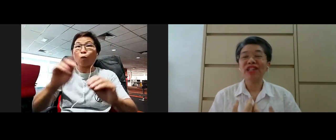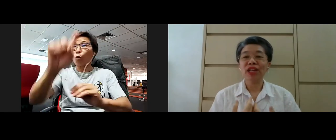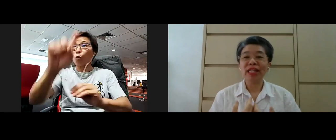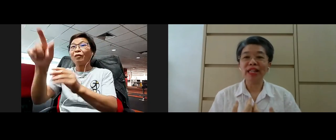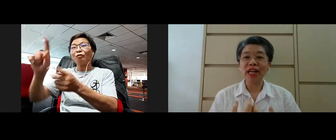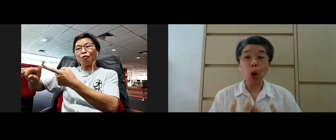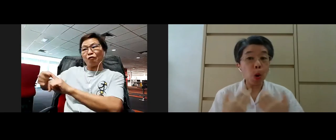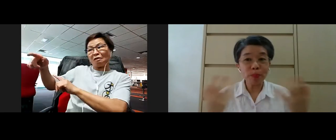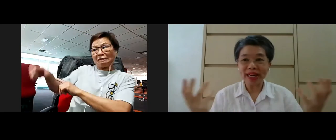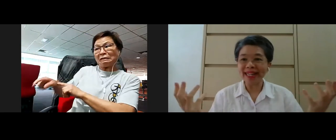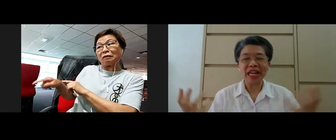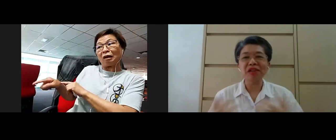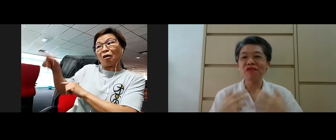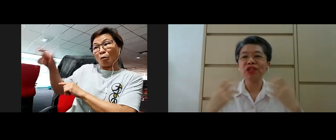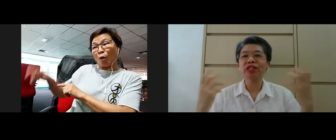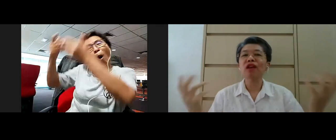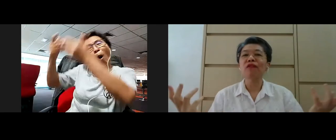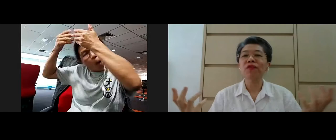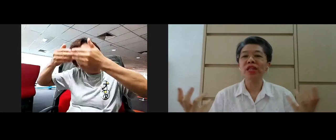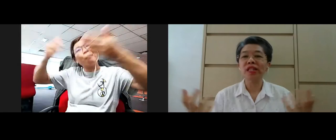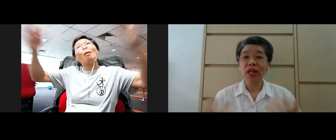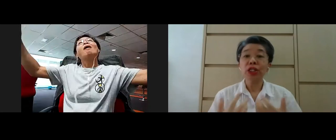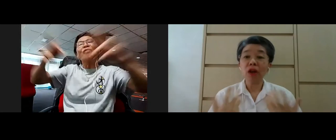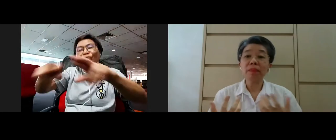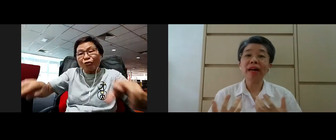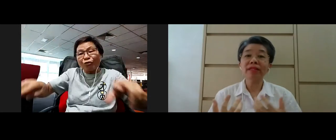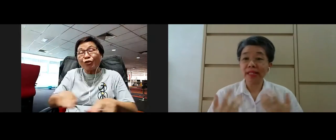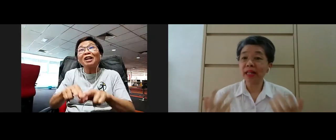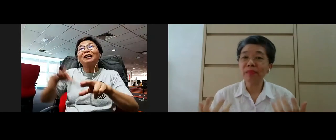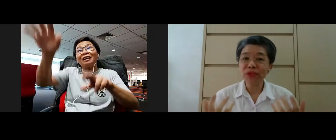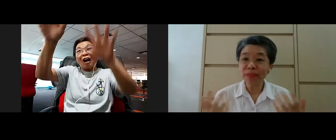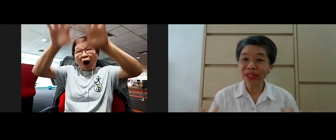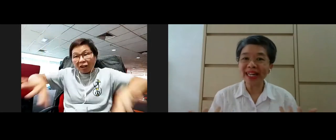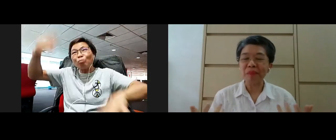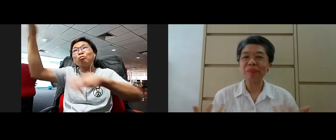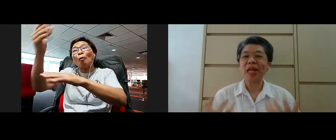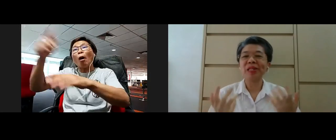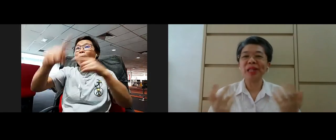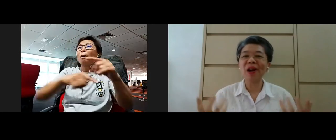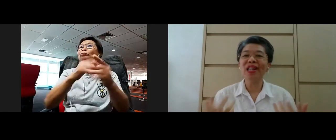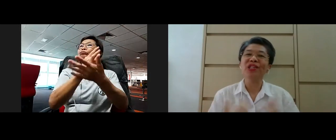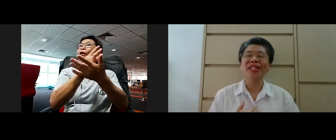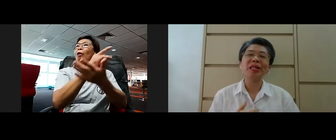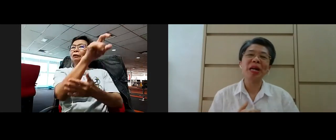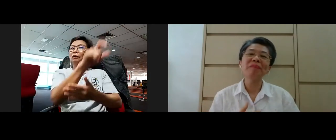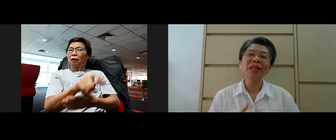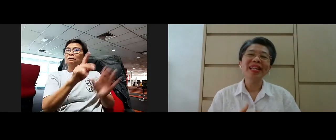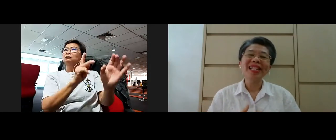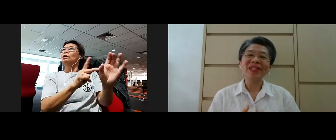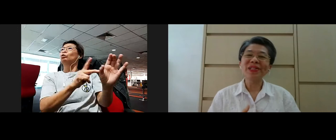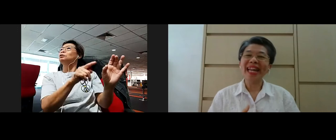actually openly in a regional conference talk about the Sakyamuni Buddha as the psychologist.